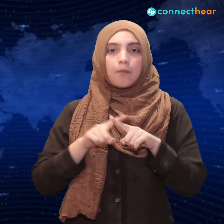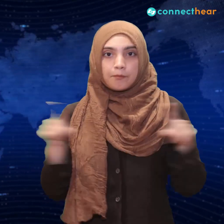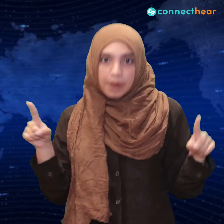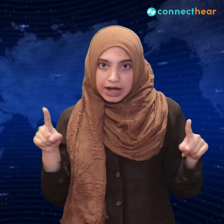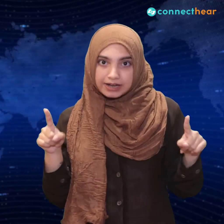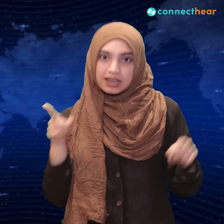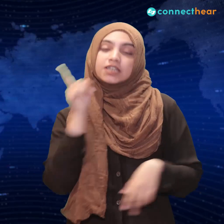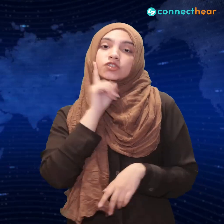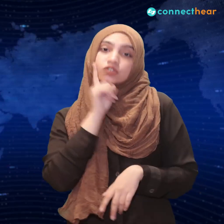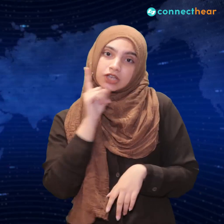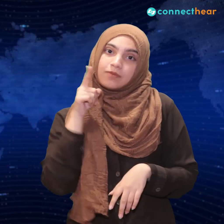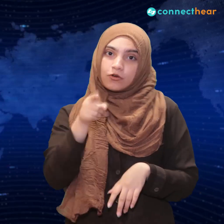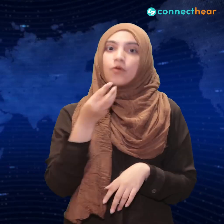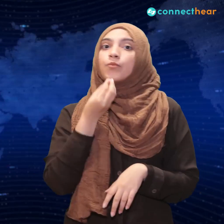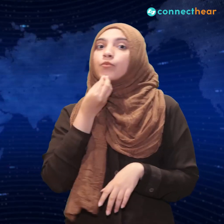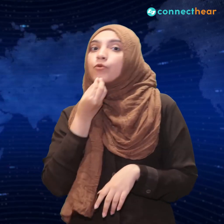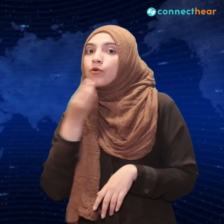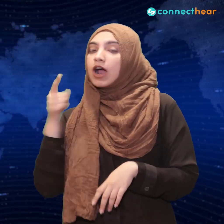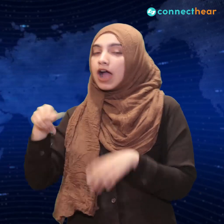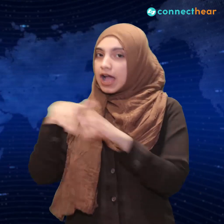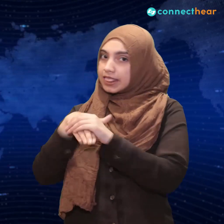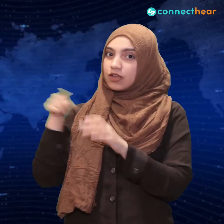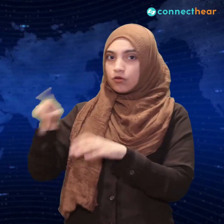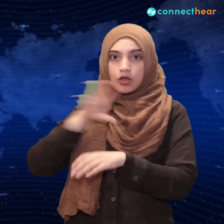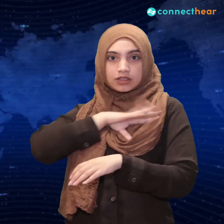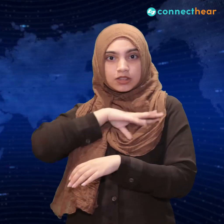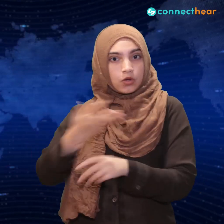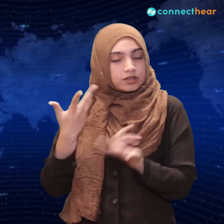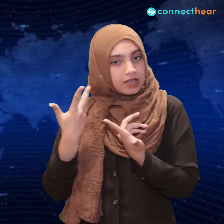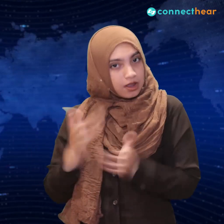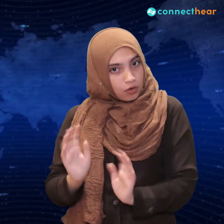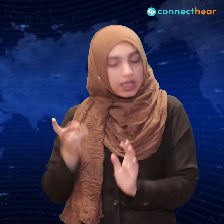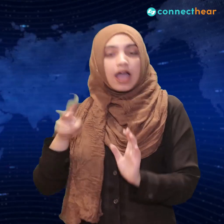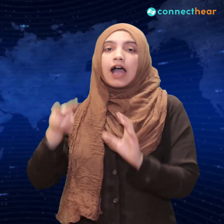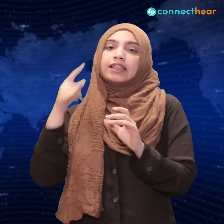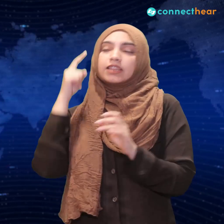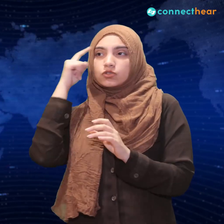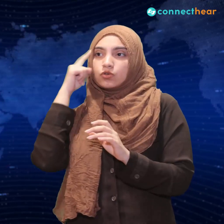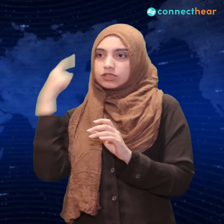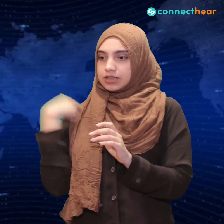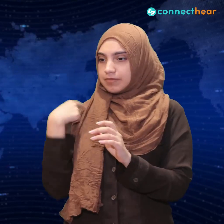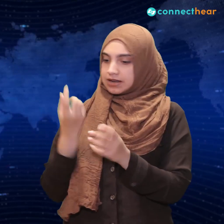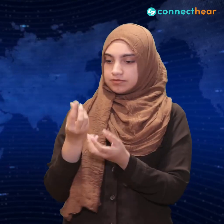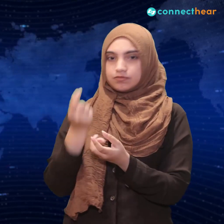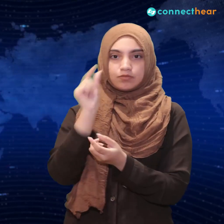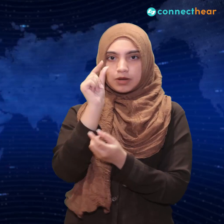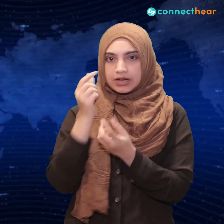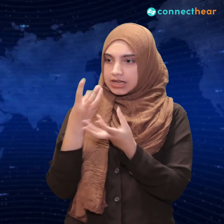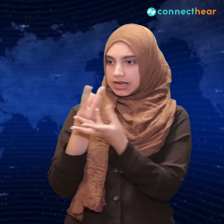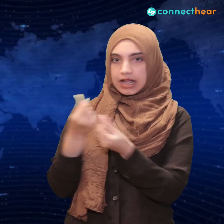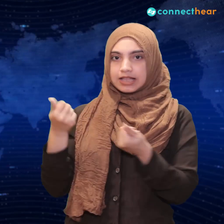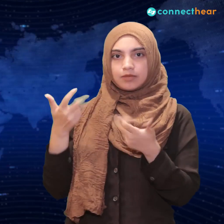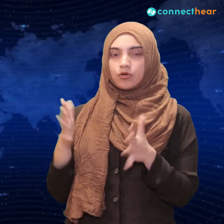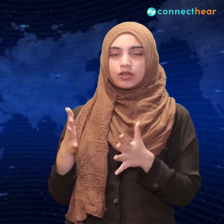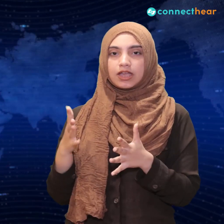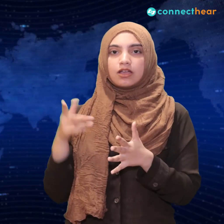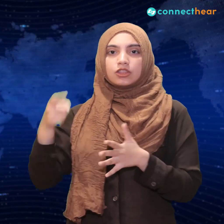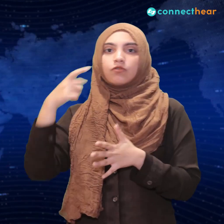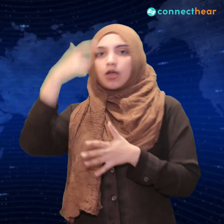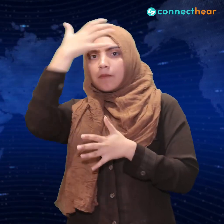However, when the old man thinks that he had no marbles left, the masked gunman didn't immediately shoot the old man